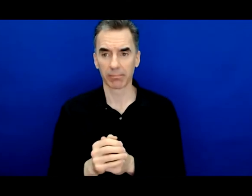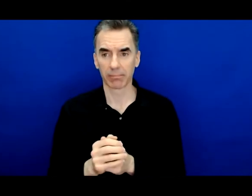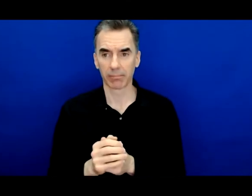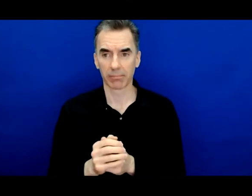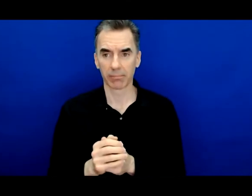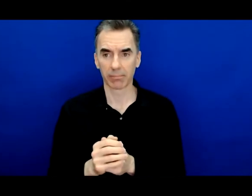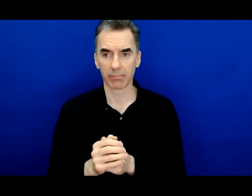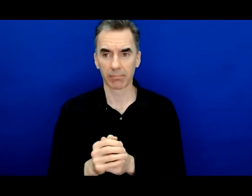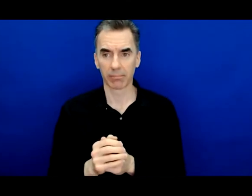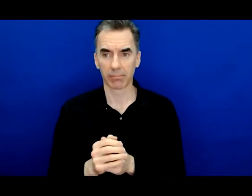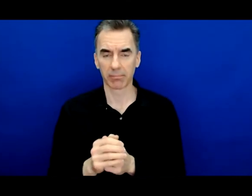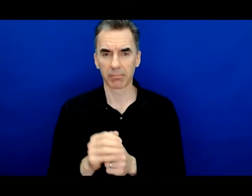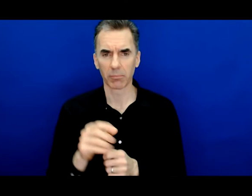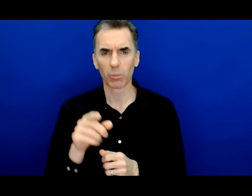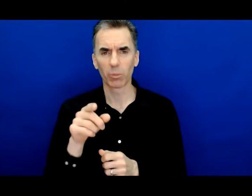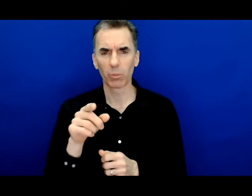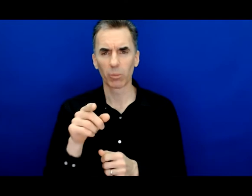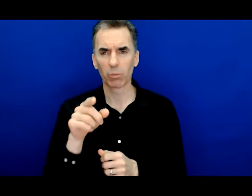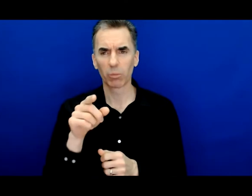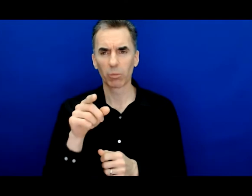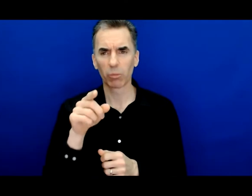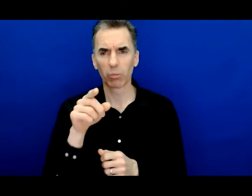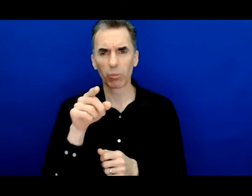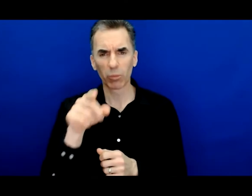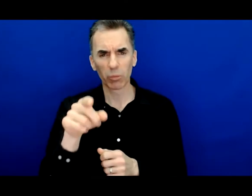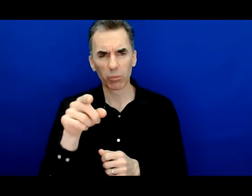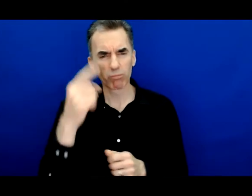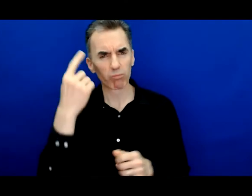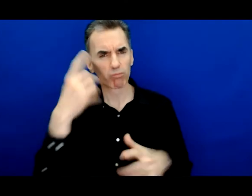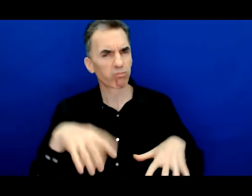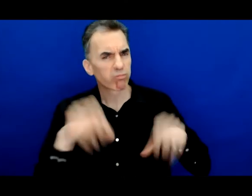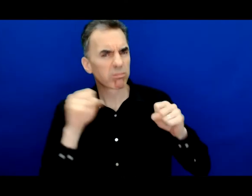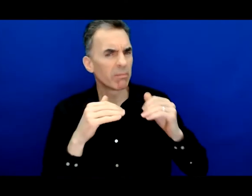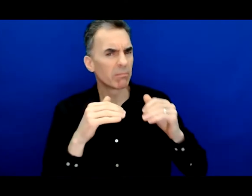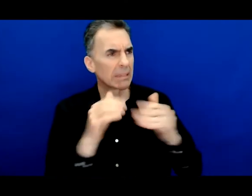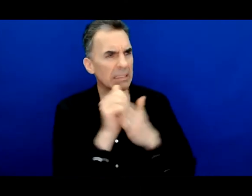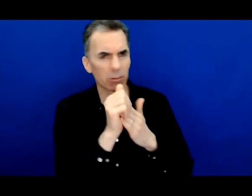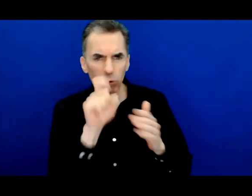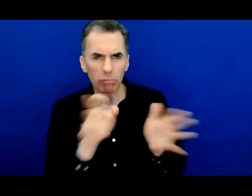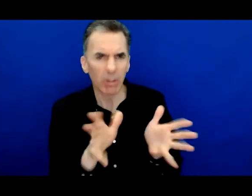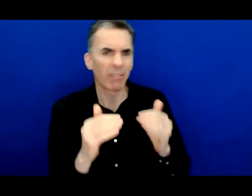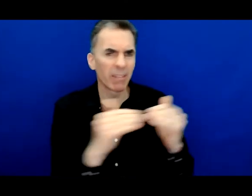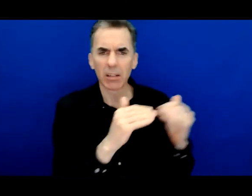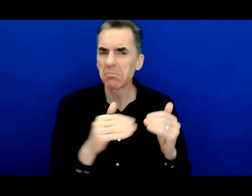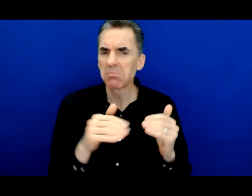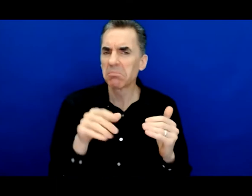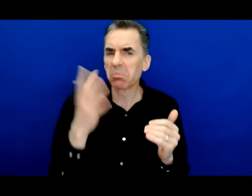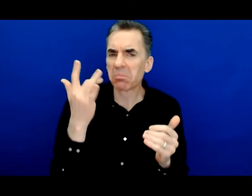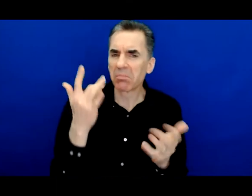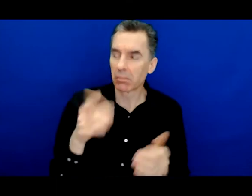what prompted you to start just leadership yeah that's a really good question thank you